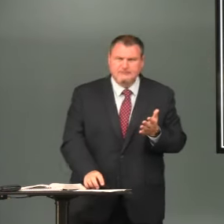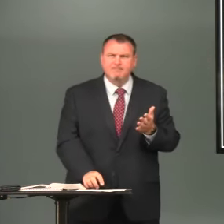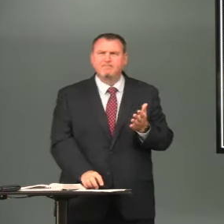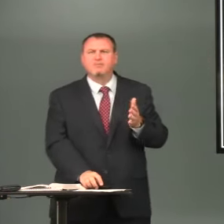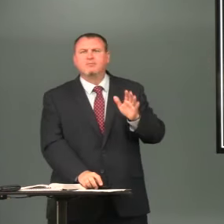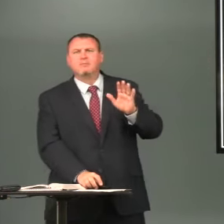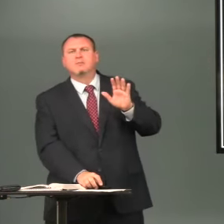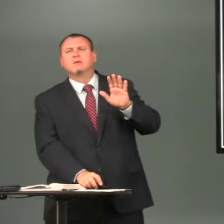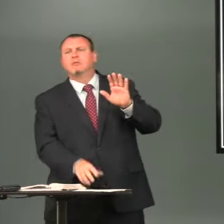week